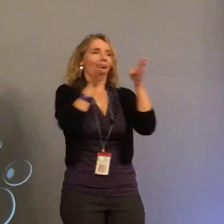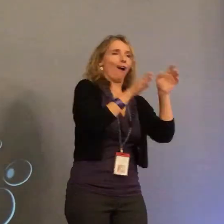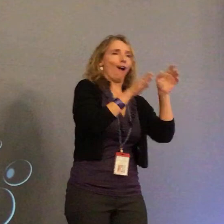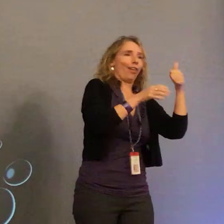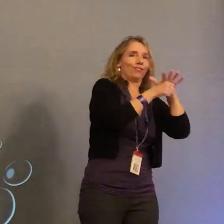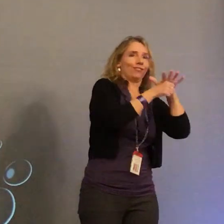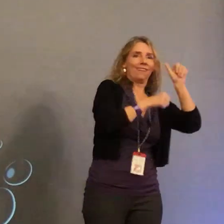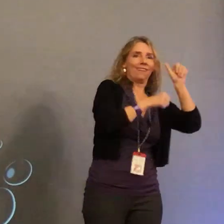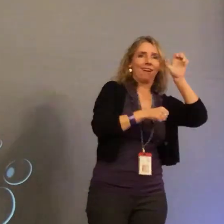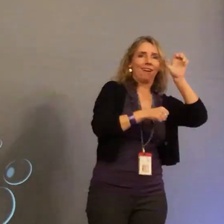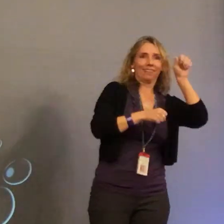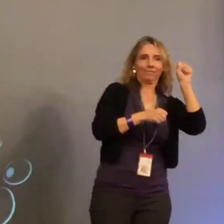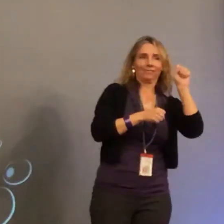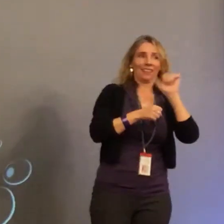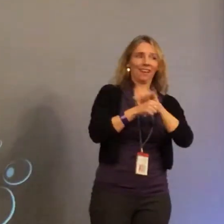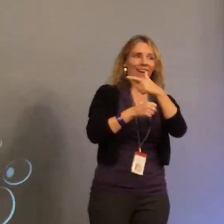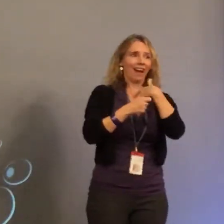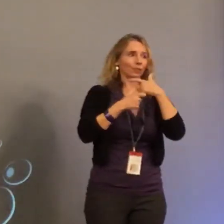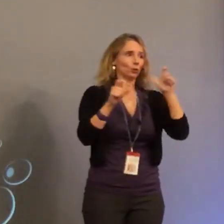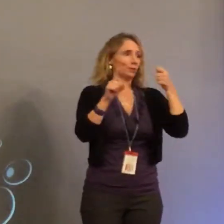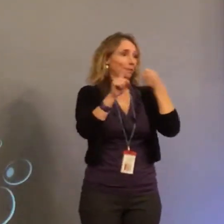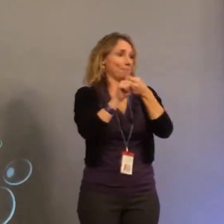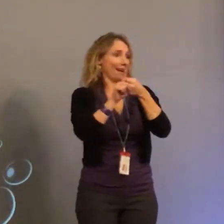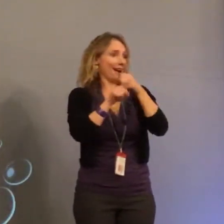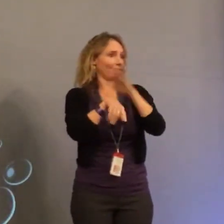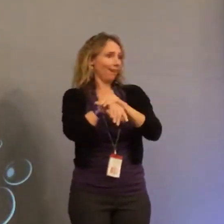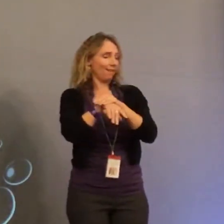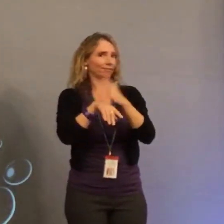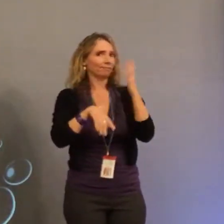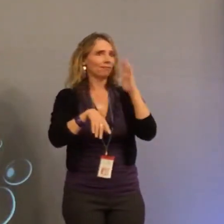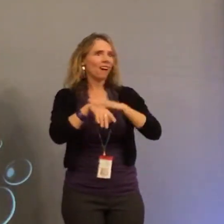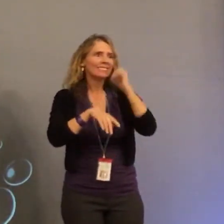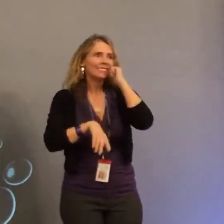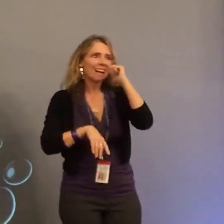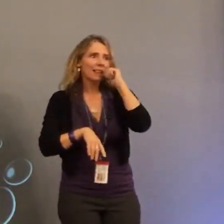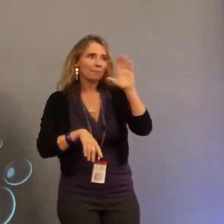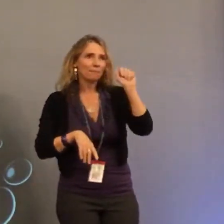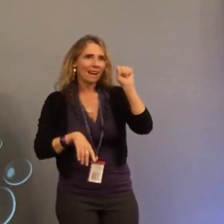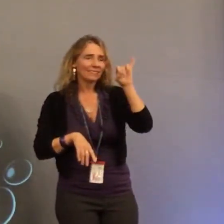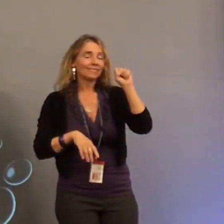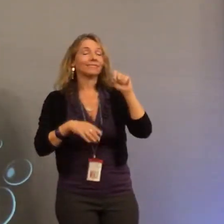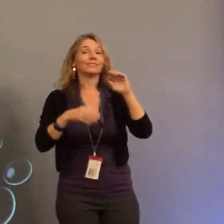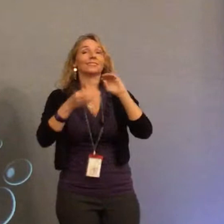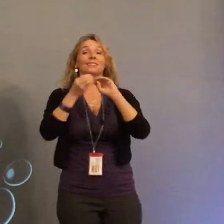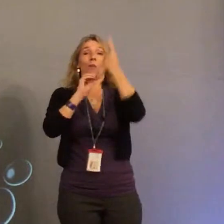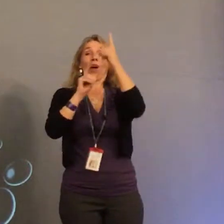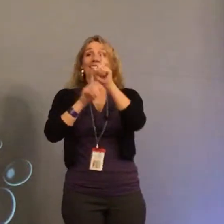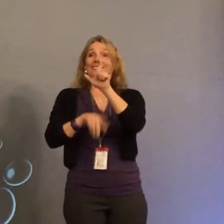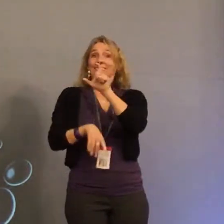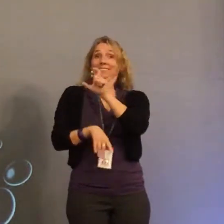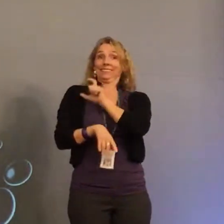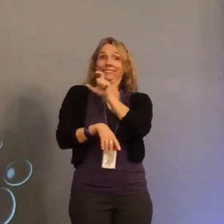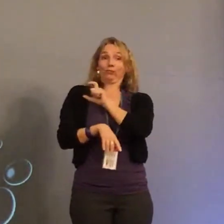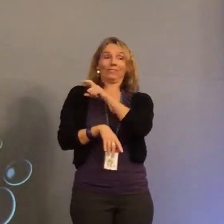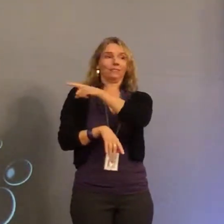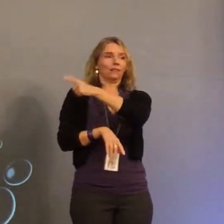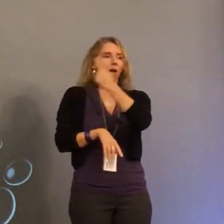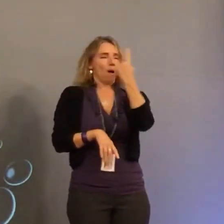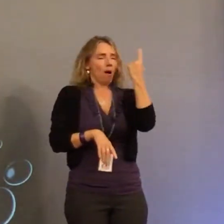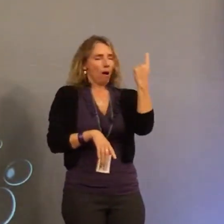that. His role as a security guard and the other facets that he served here and how impactful he was on a daily basis.